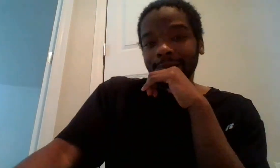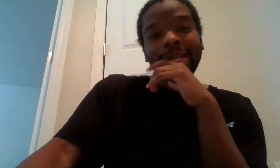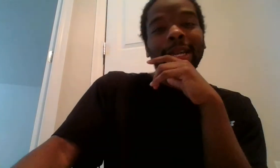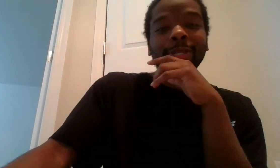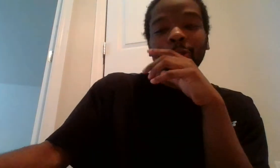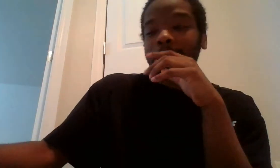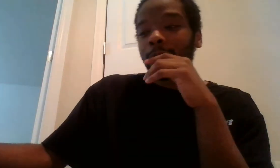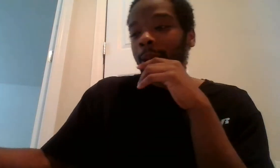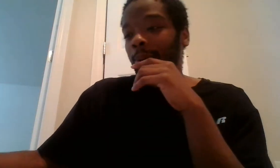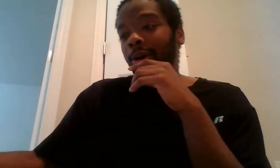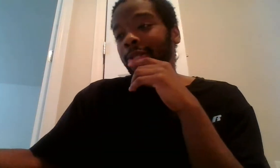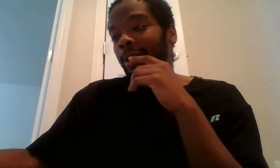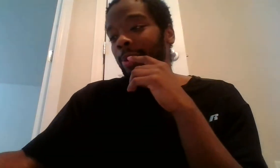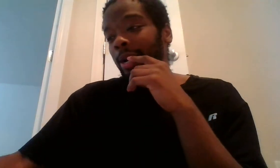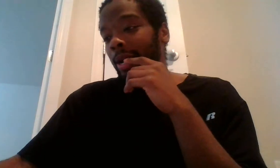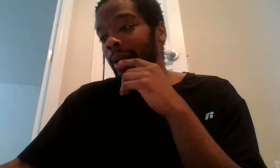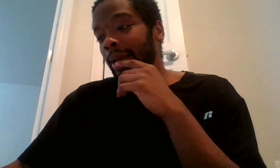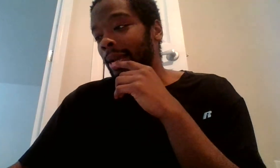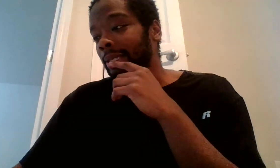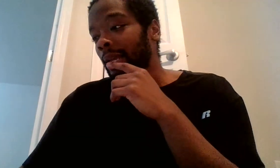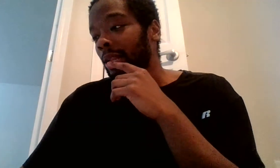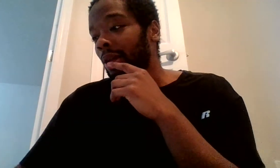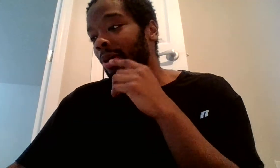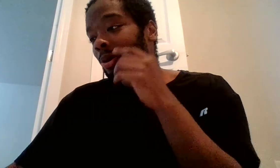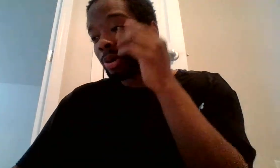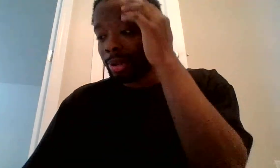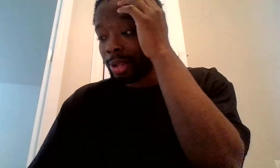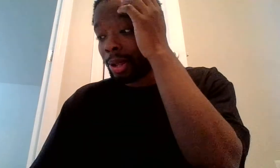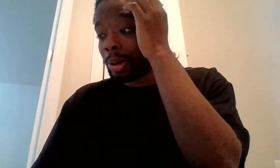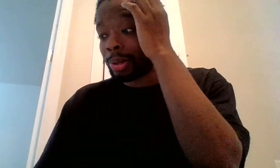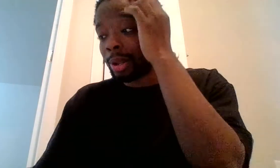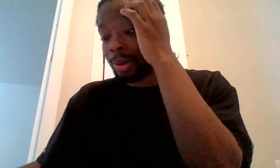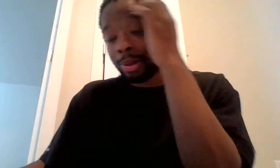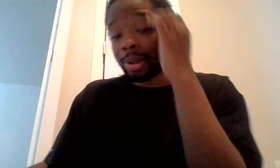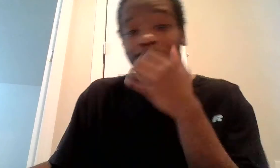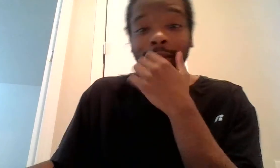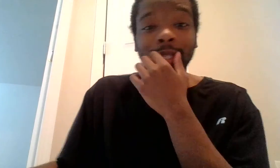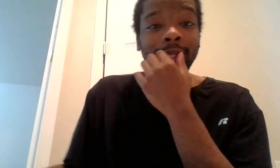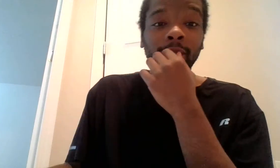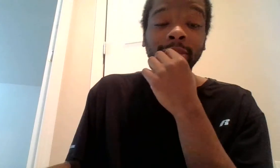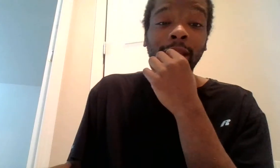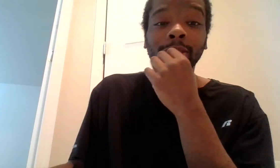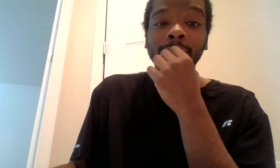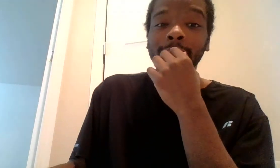That is a reason why I paused there, because it is a long, long, long, long list of statutes.